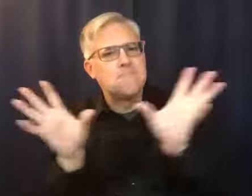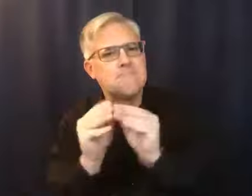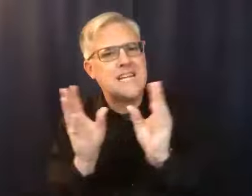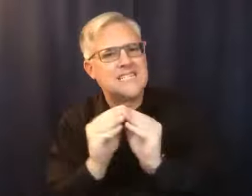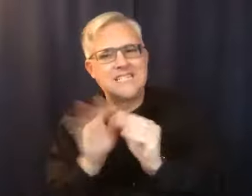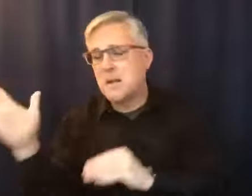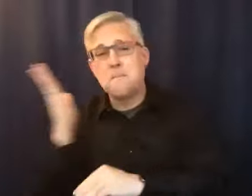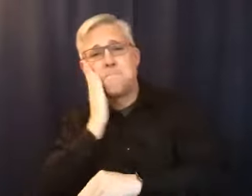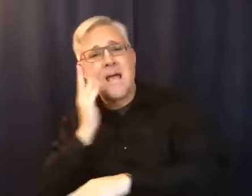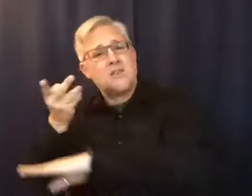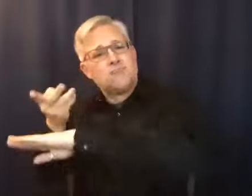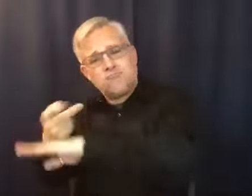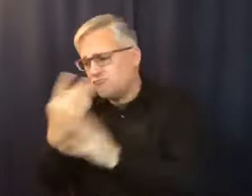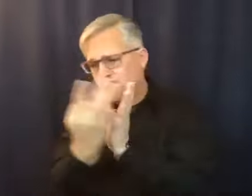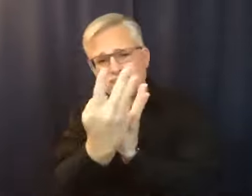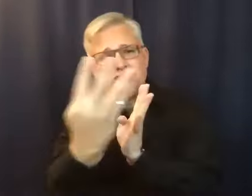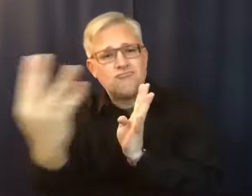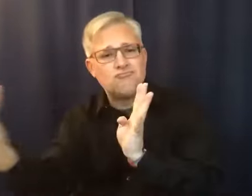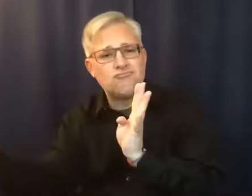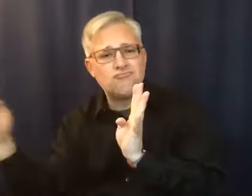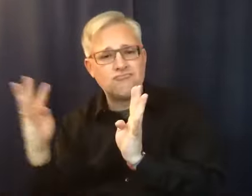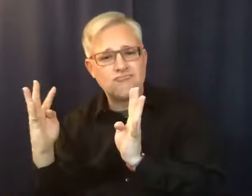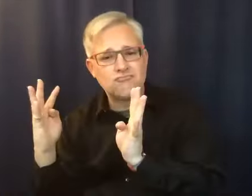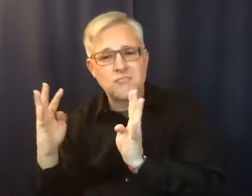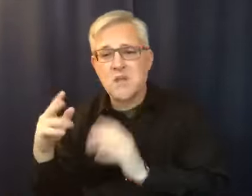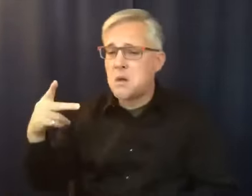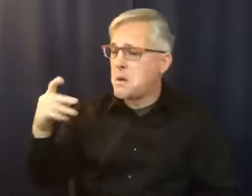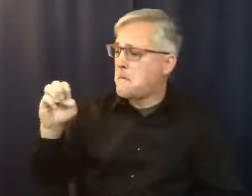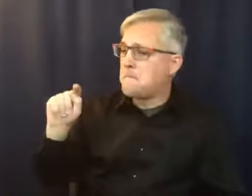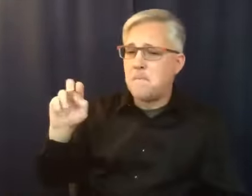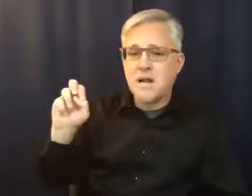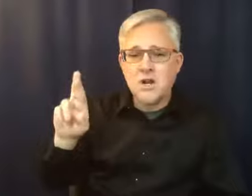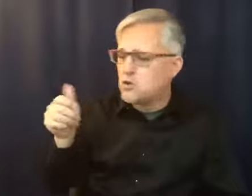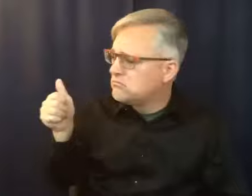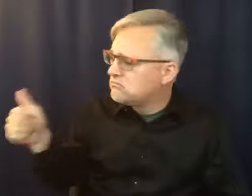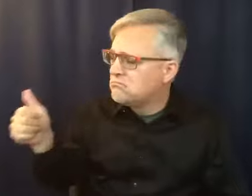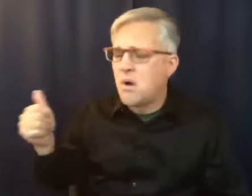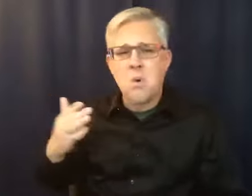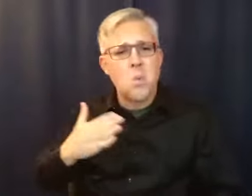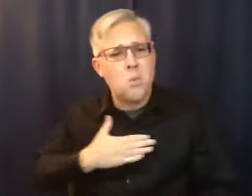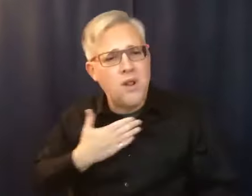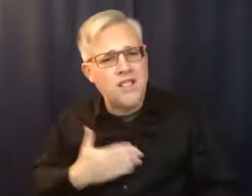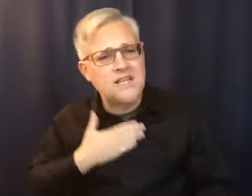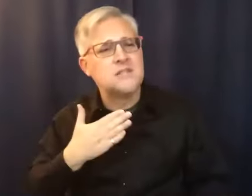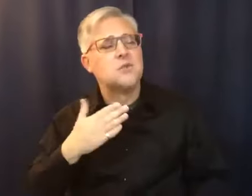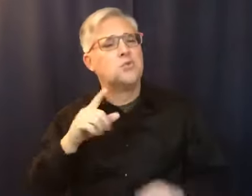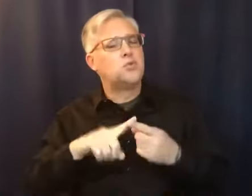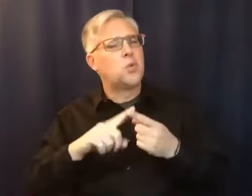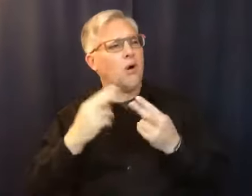Well, Peter was willing to realize that all he has ever really